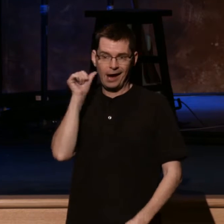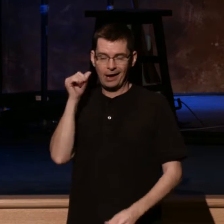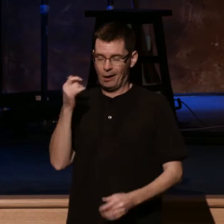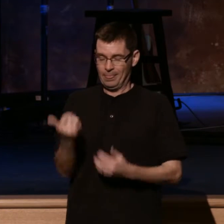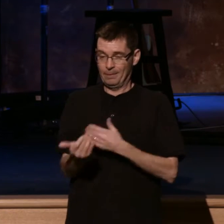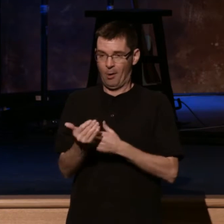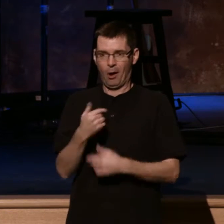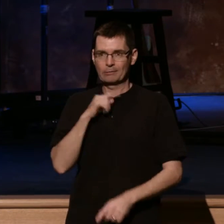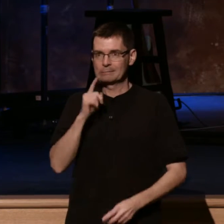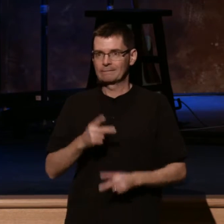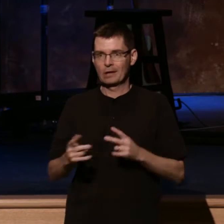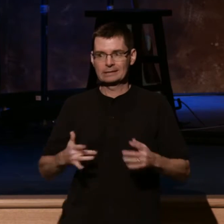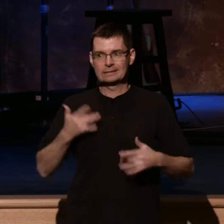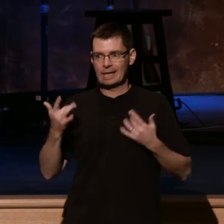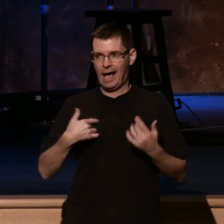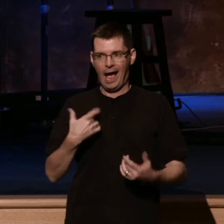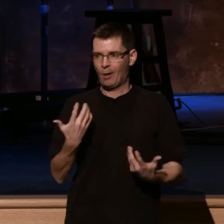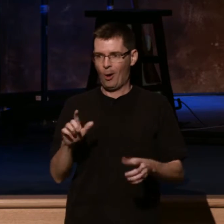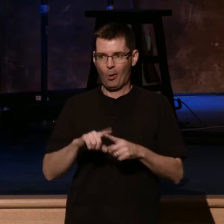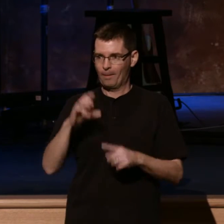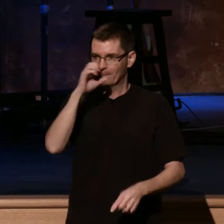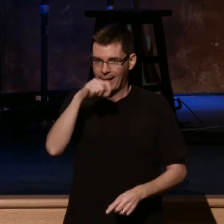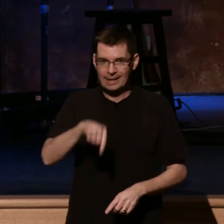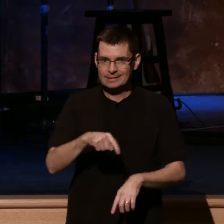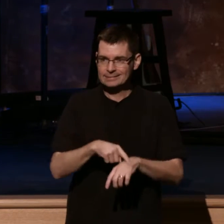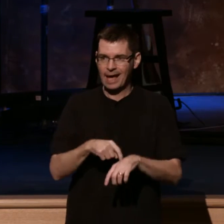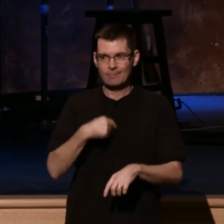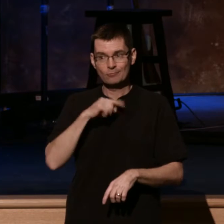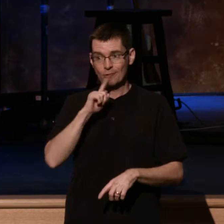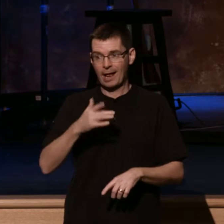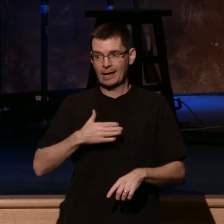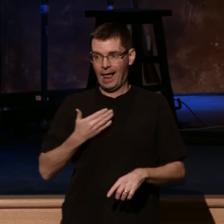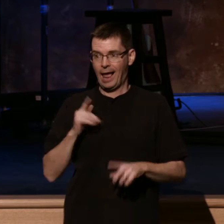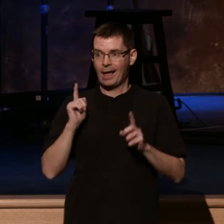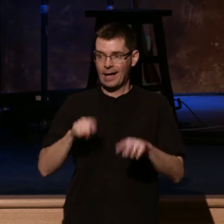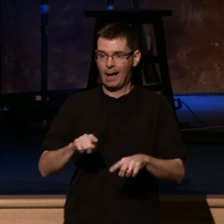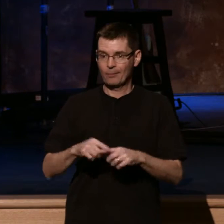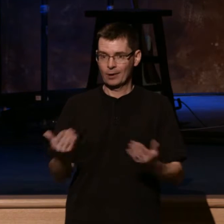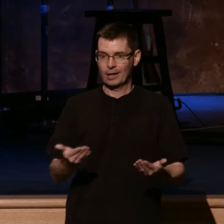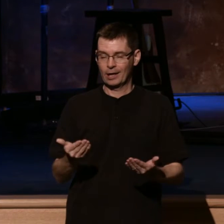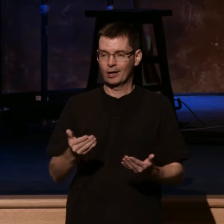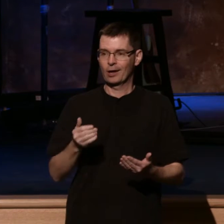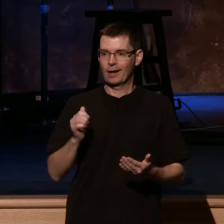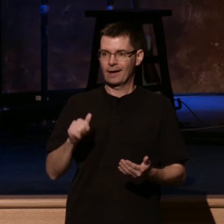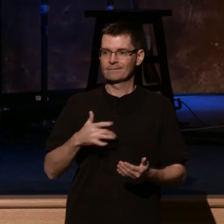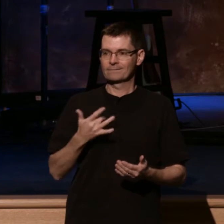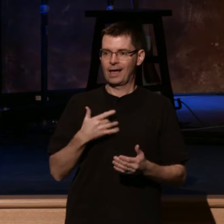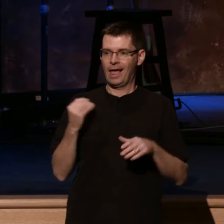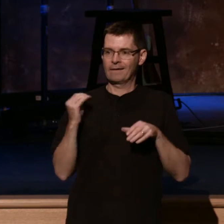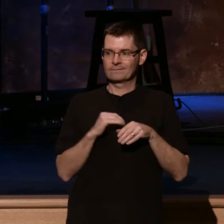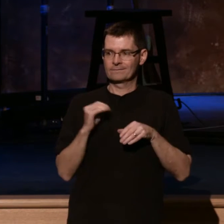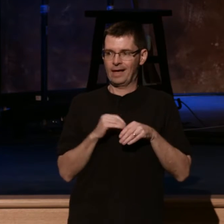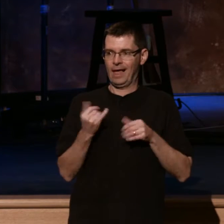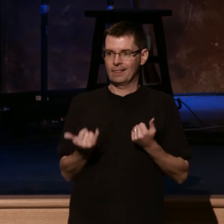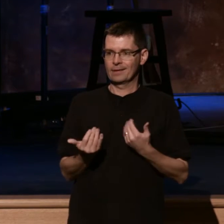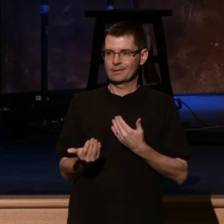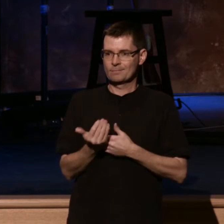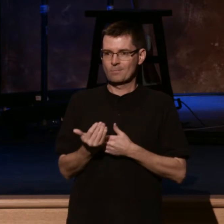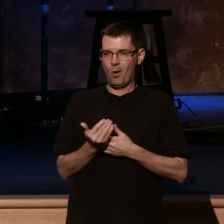I couldn't imagine the thought of missing this moment. Glad I got here early enough to be fed in my own soul by these dear brothers who have so faithfully preached the Word.